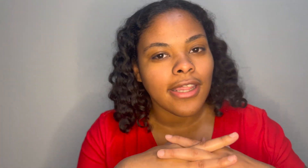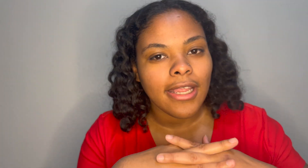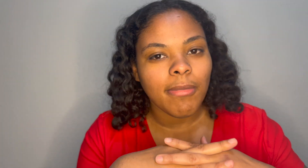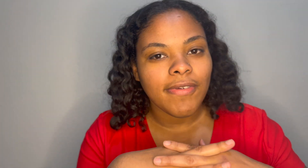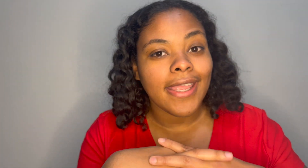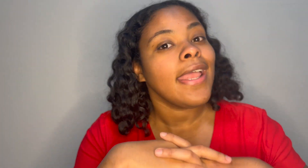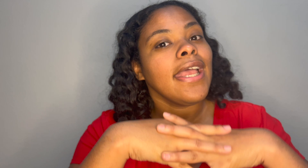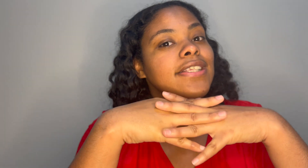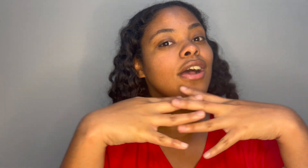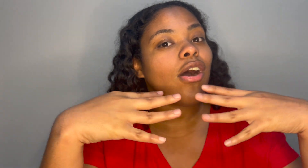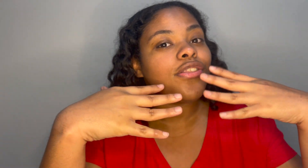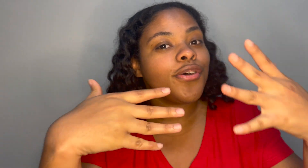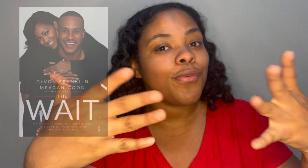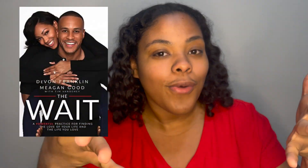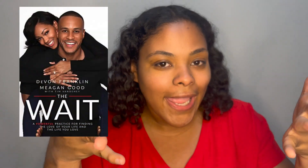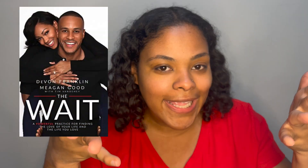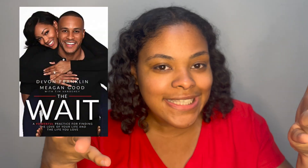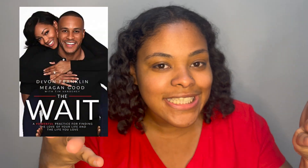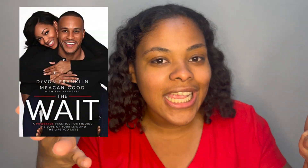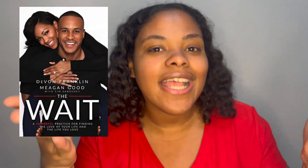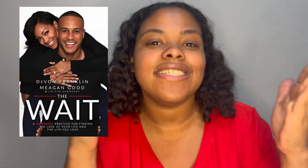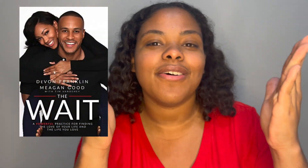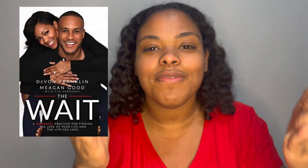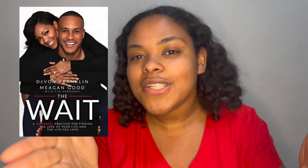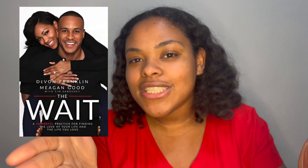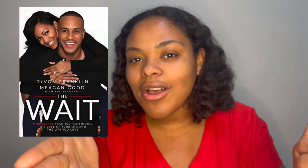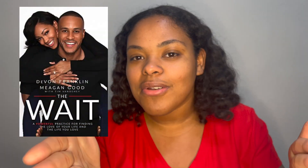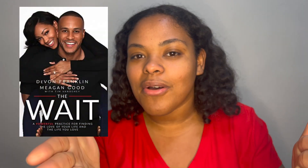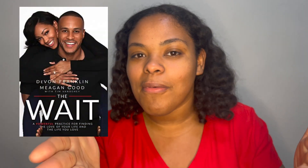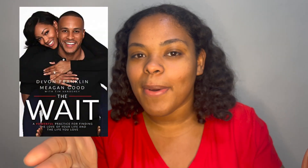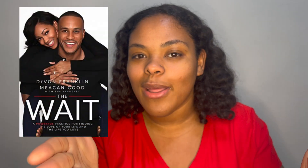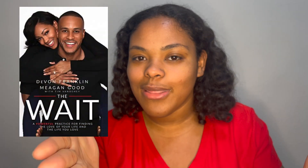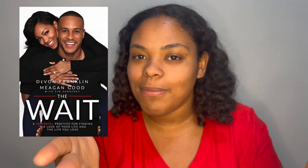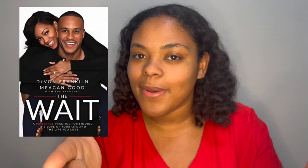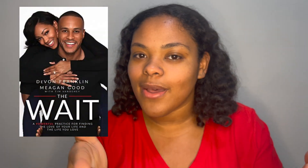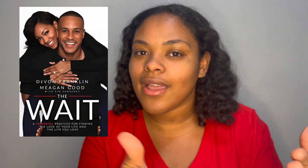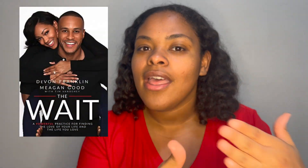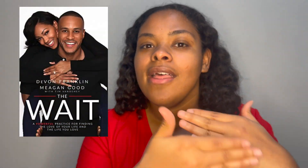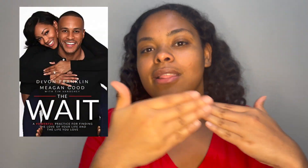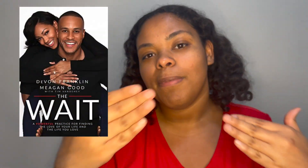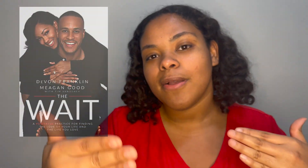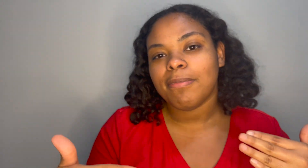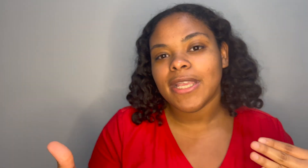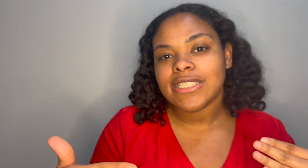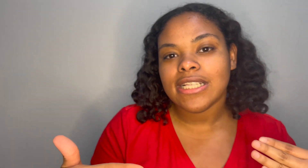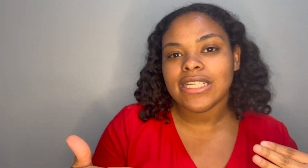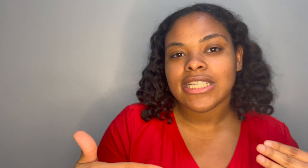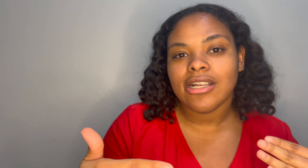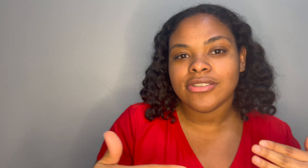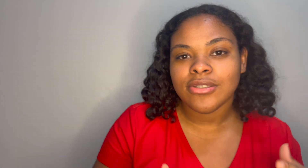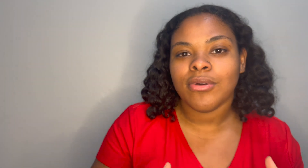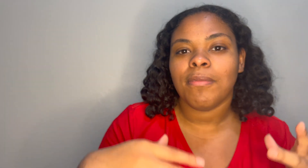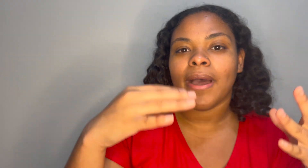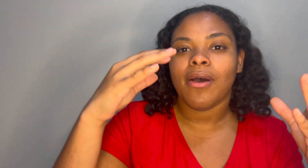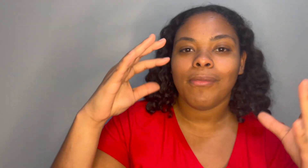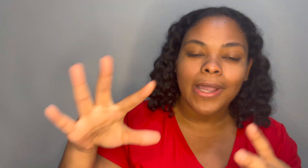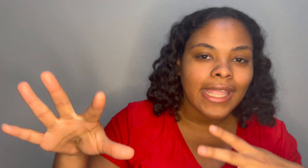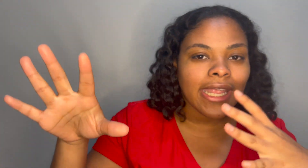the name of it it's called the weight so if you don't know about the book the book basically tells you about waiting